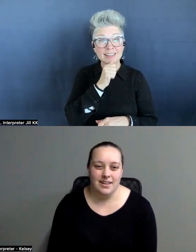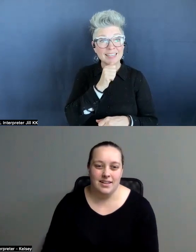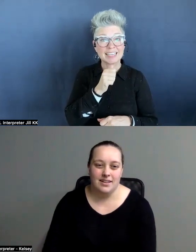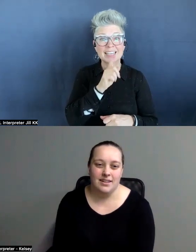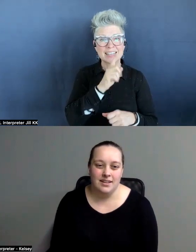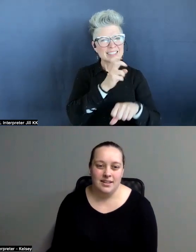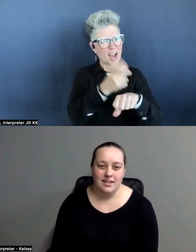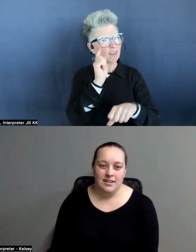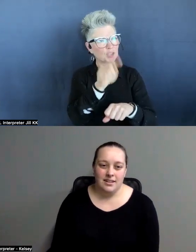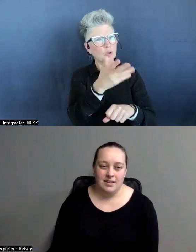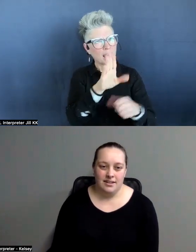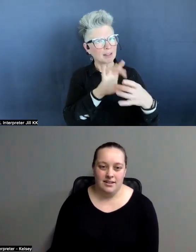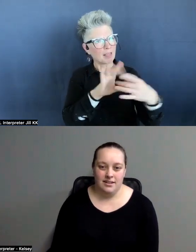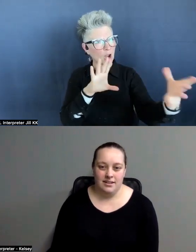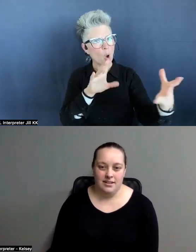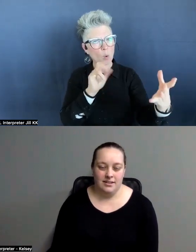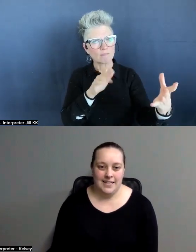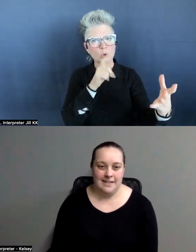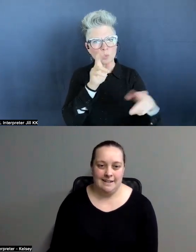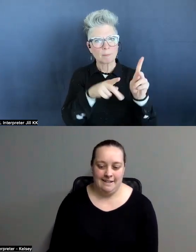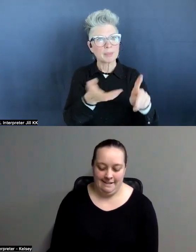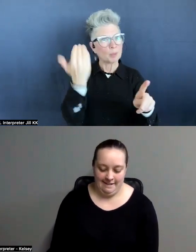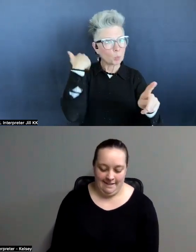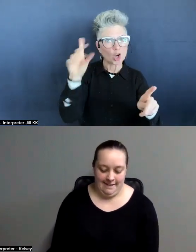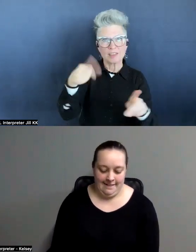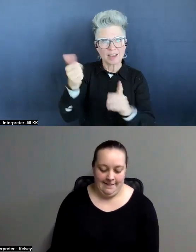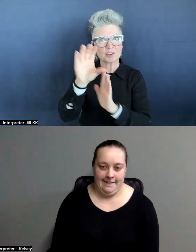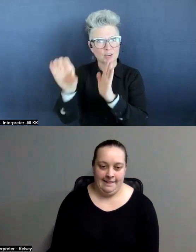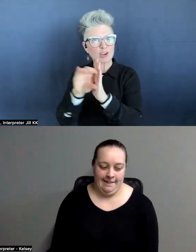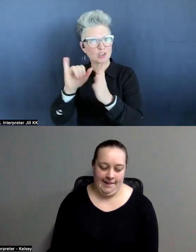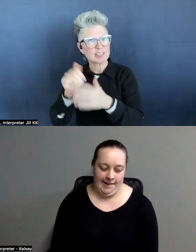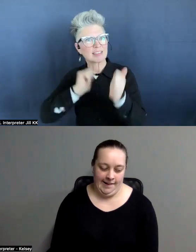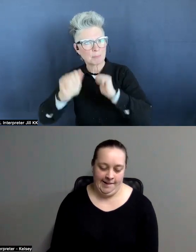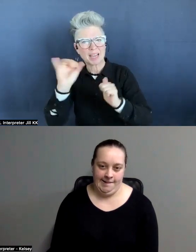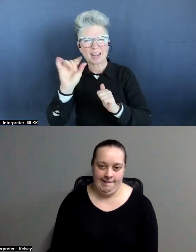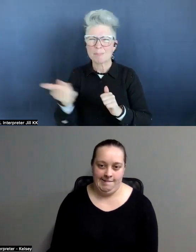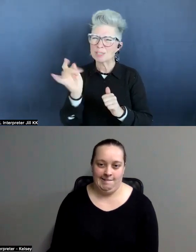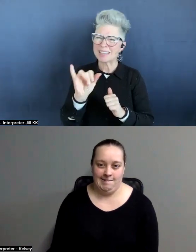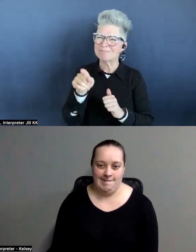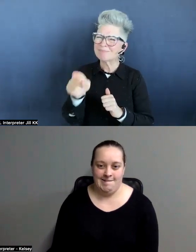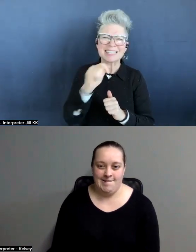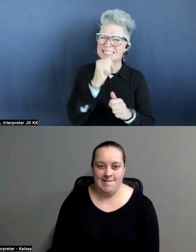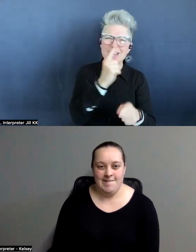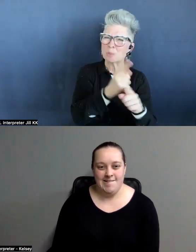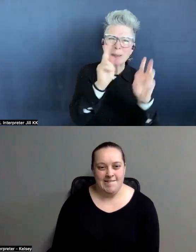hard for you to kind of let go of who the people were in the other characters that they played. I'm always like, oh, that's not the right person.